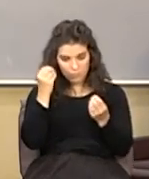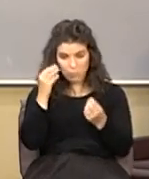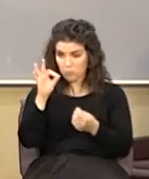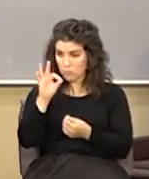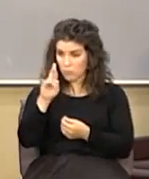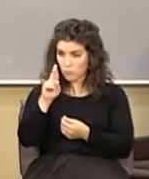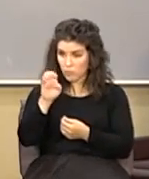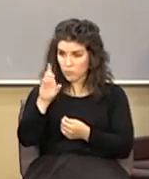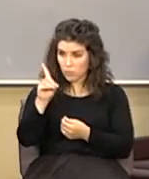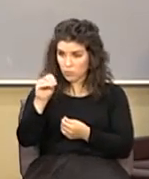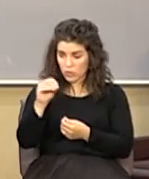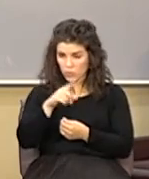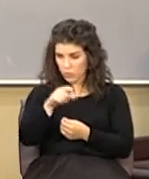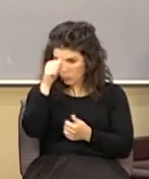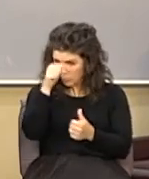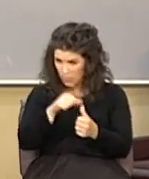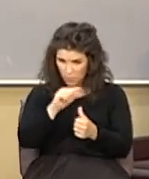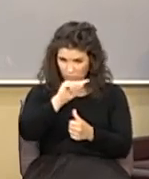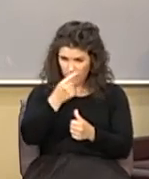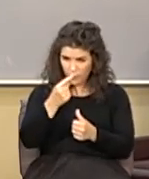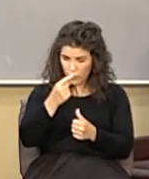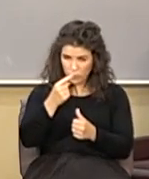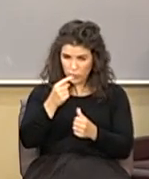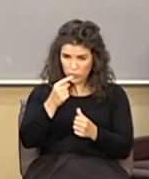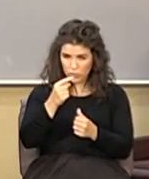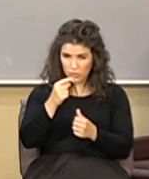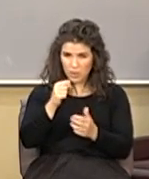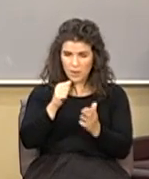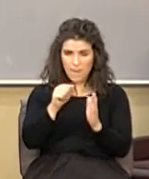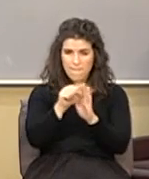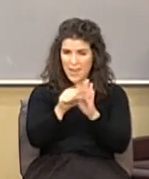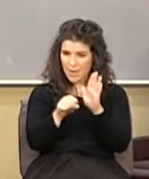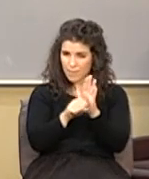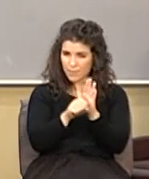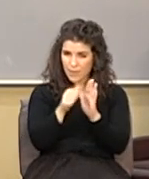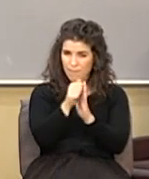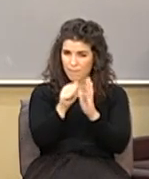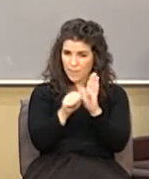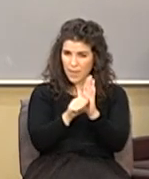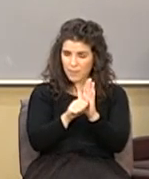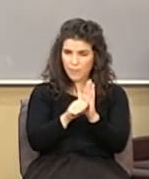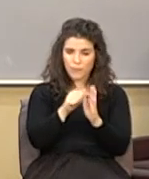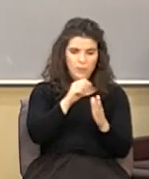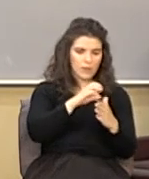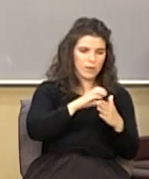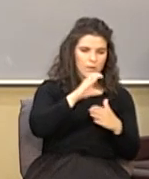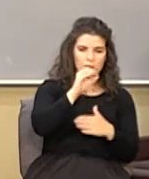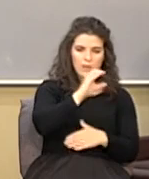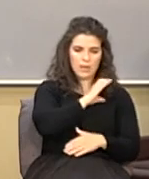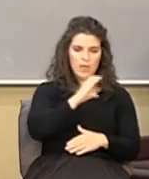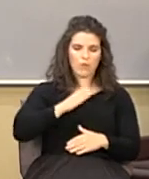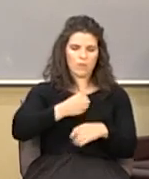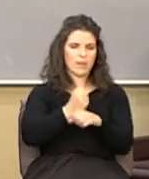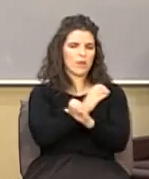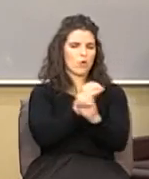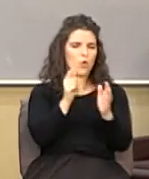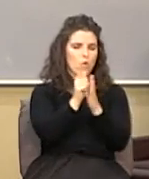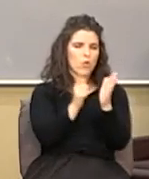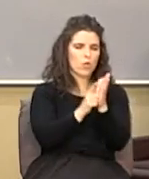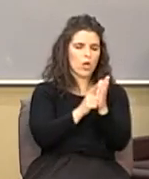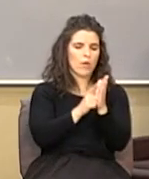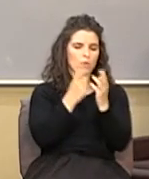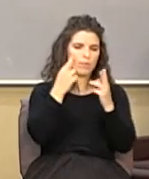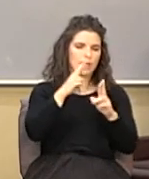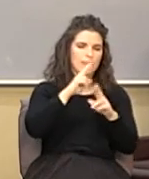Fredo, didn't you remember the First Amendment? The First Amendment says, Congress shall make no law respecting the establishment of religion.